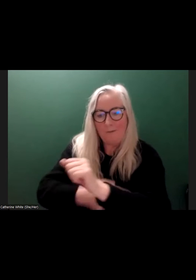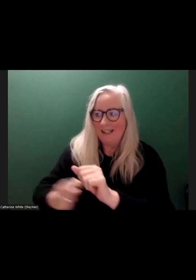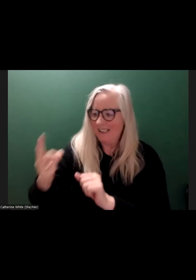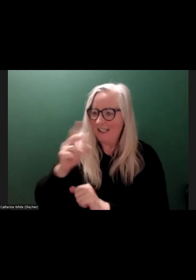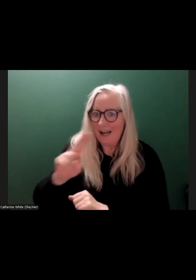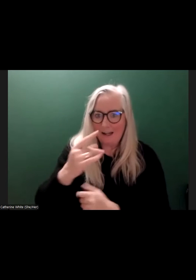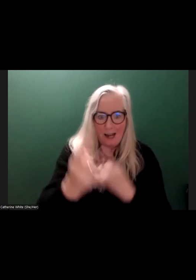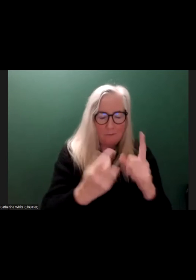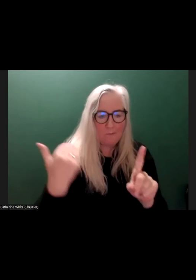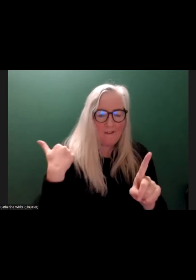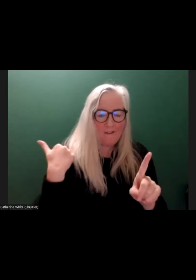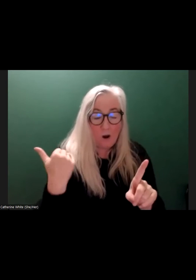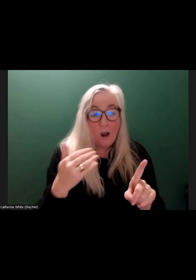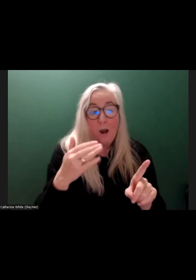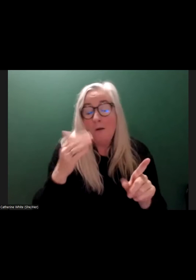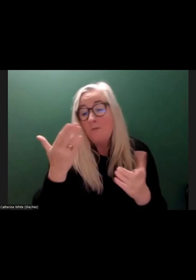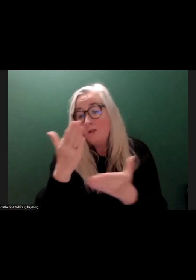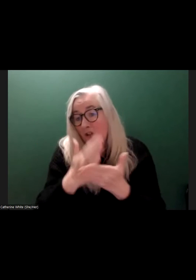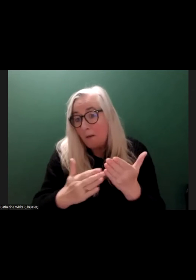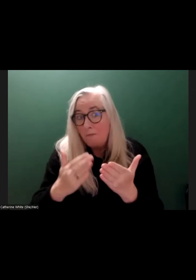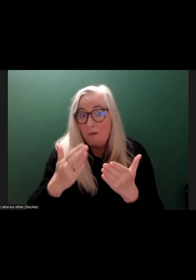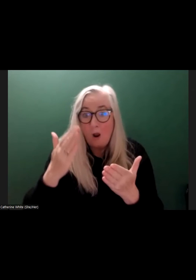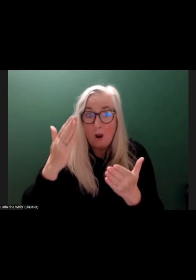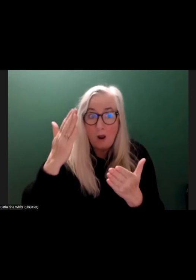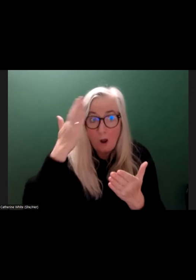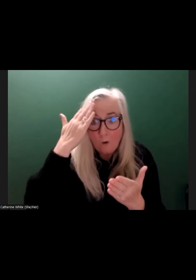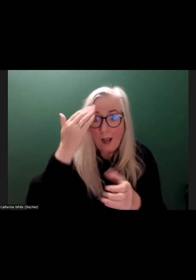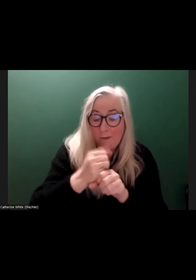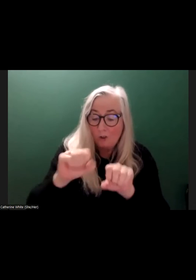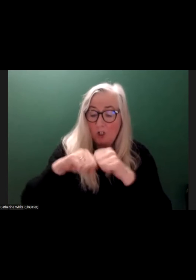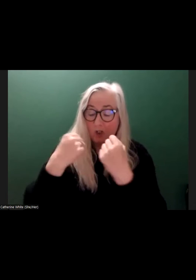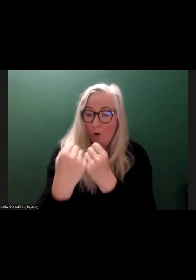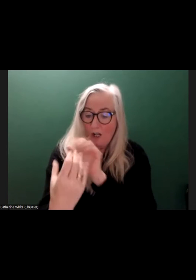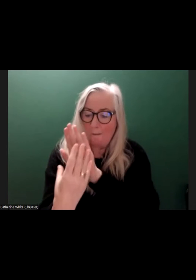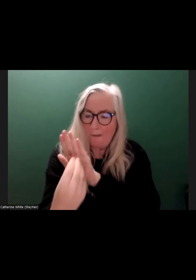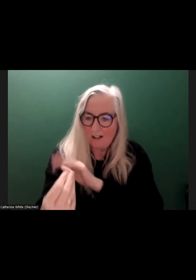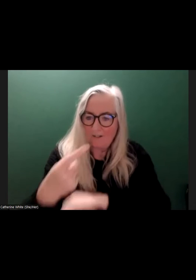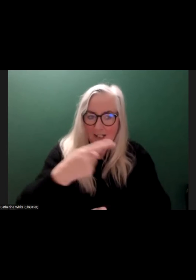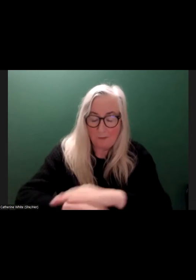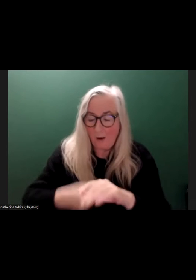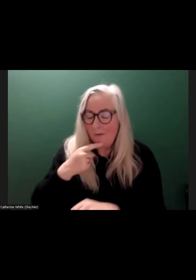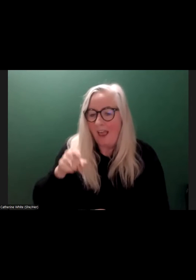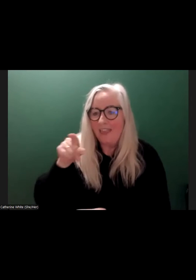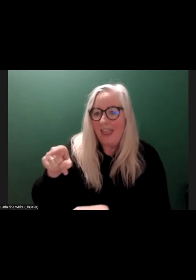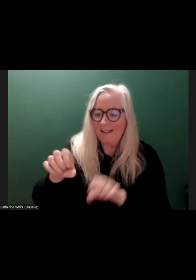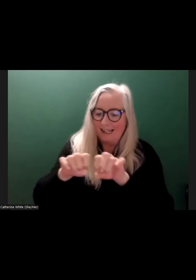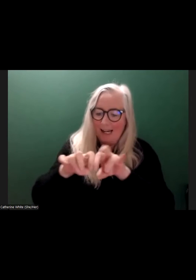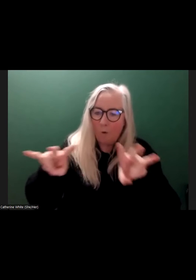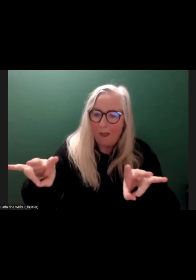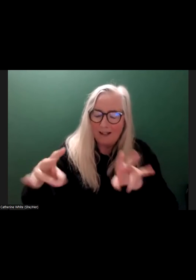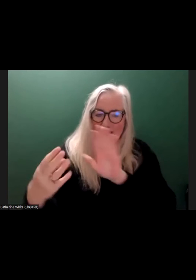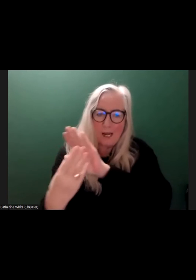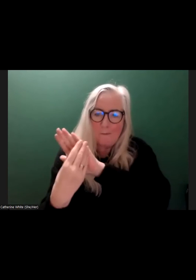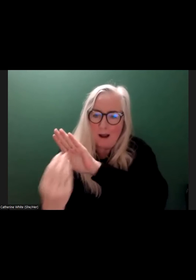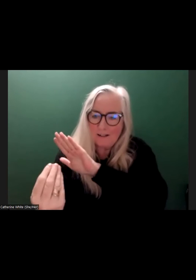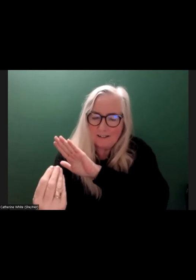I know many people have probably heard of the social model, or they're aware of the social model. But if we think of the social model as an equality model, and it's not really a